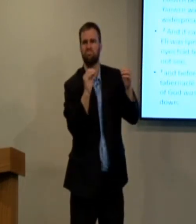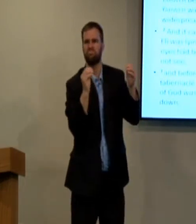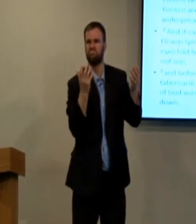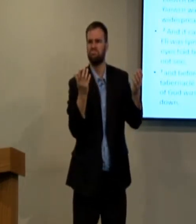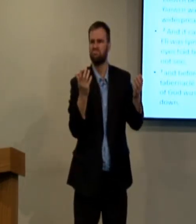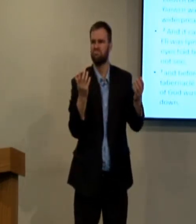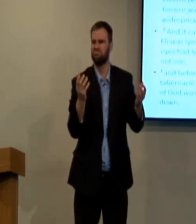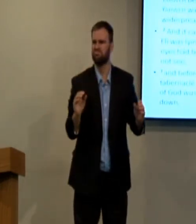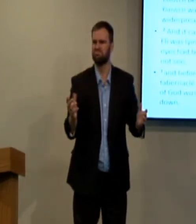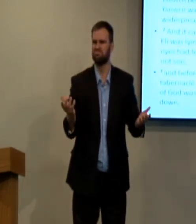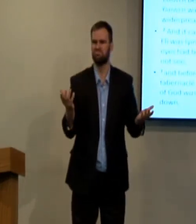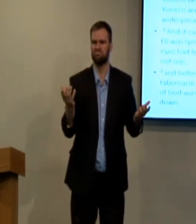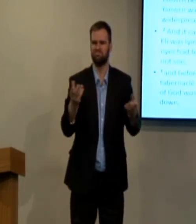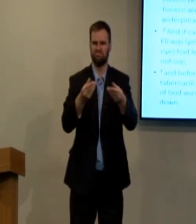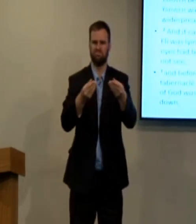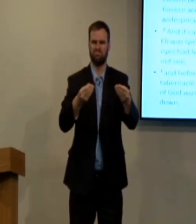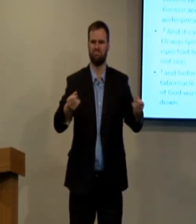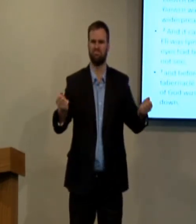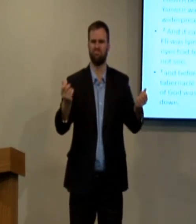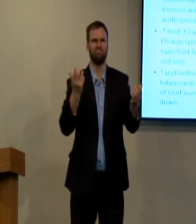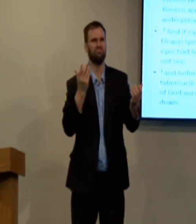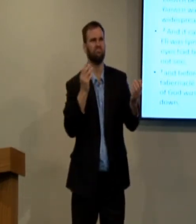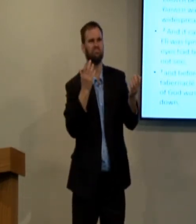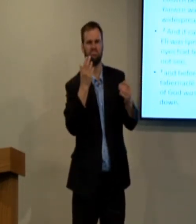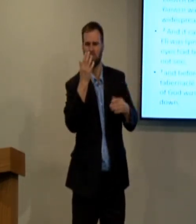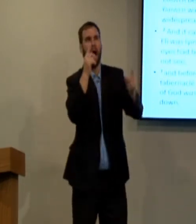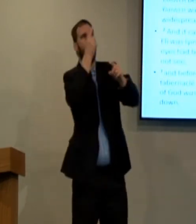Eli wasn't communicated directly by God.